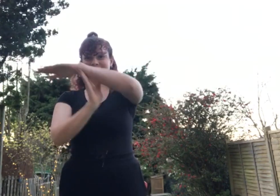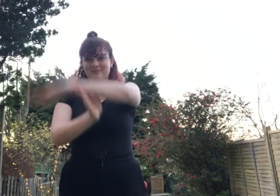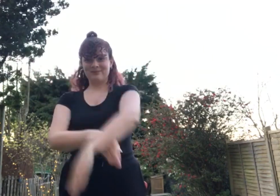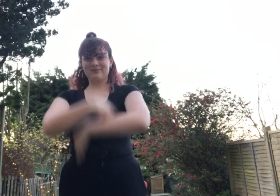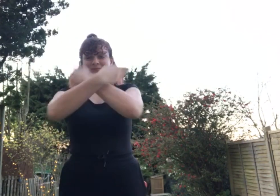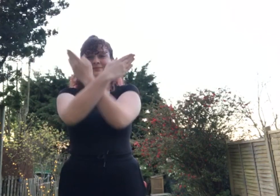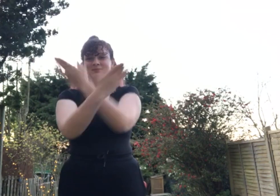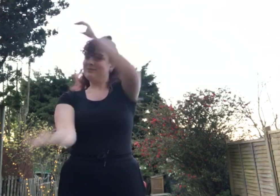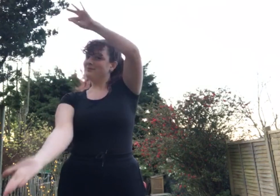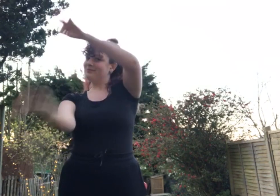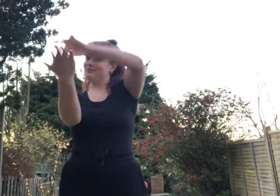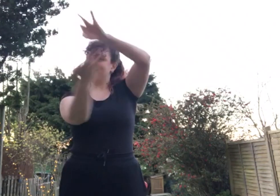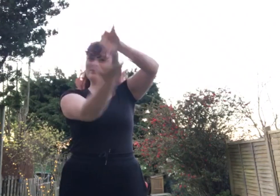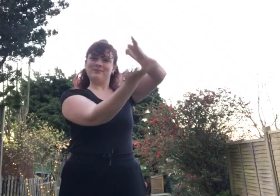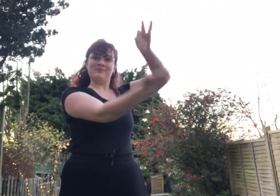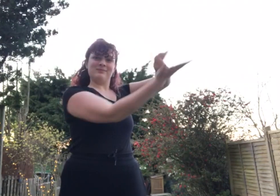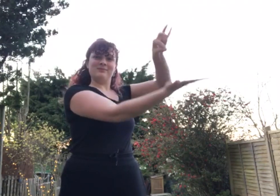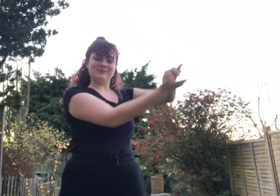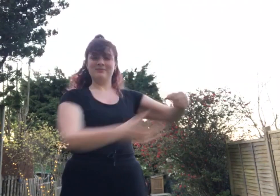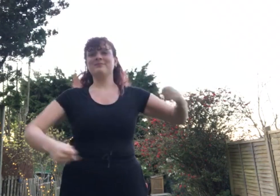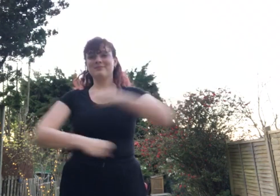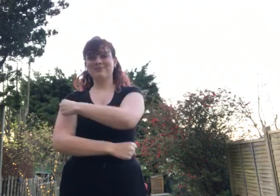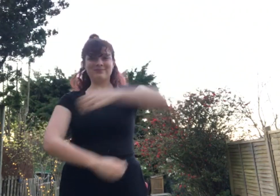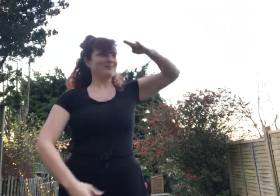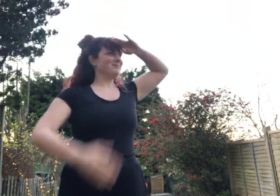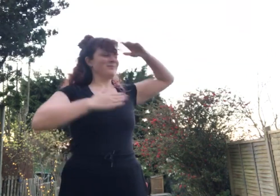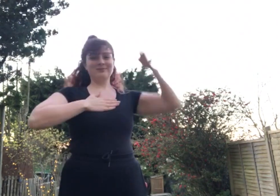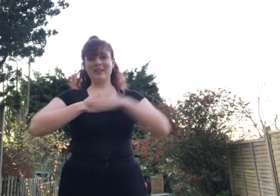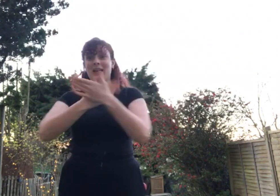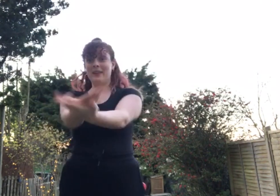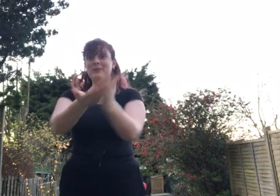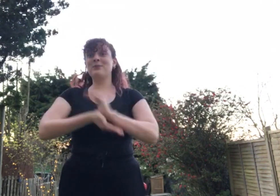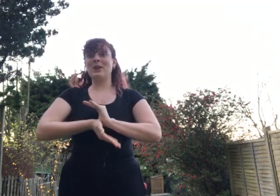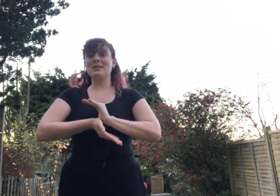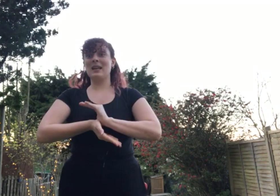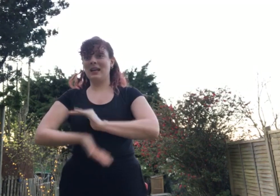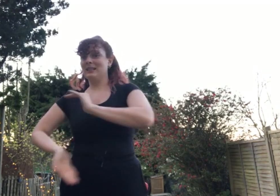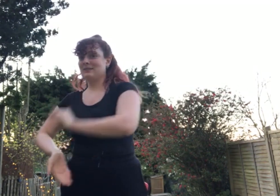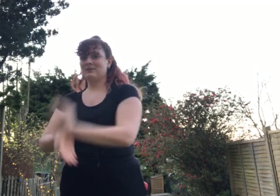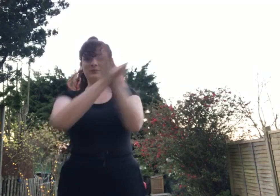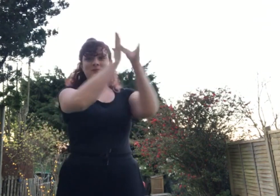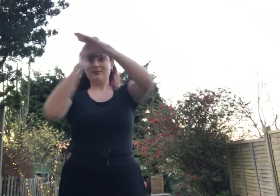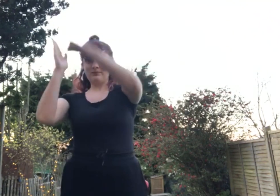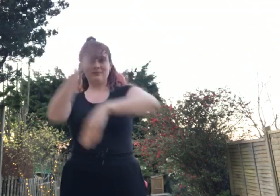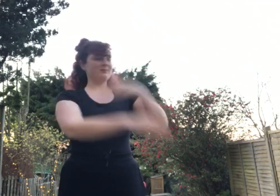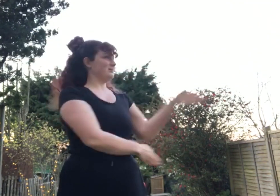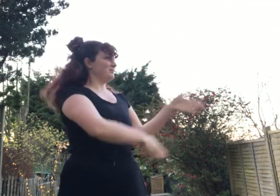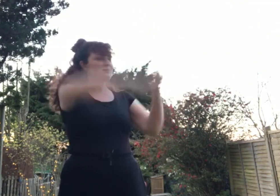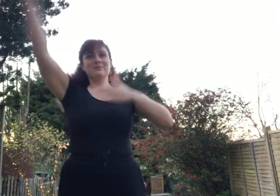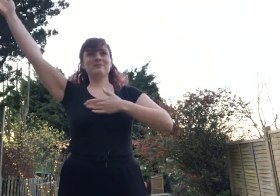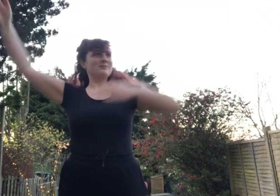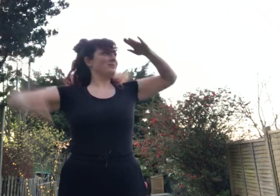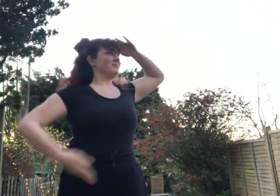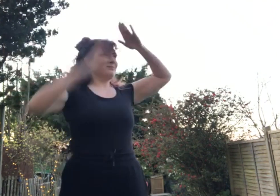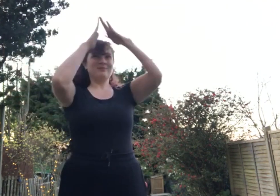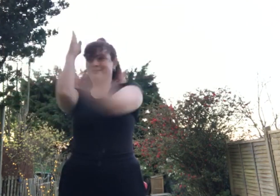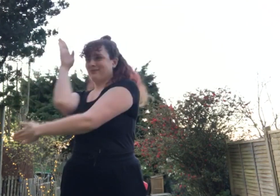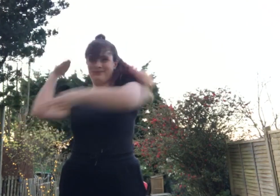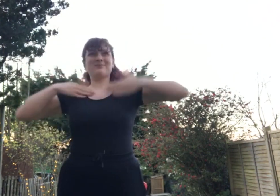T, I, C, E, S, P, I, A, L, I, D. C, I, O, Man even faster. S, U, P, E, R, U, P, E, R, C, A, L, I,